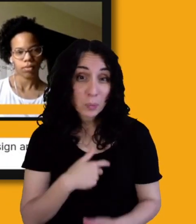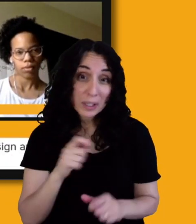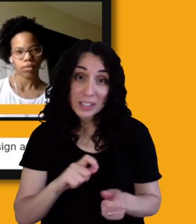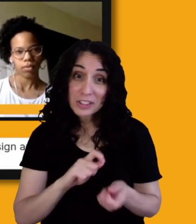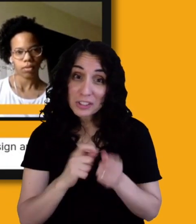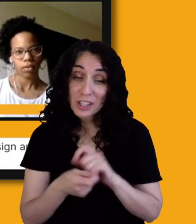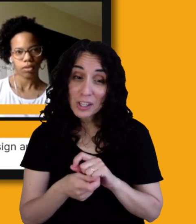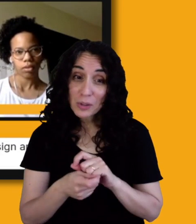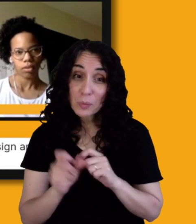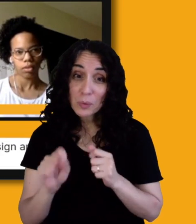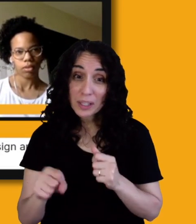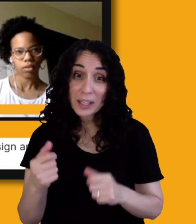can make it better.